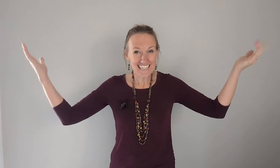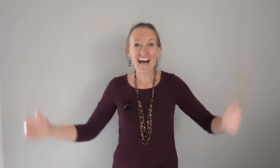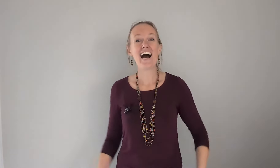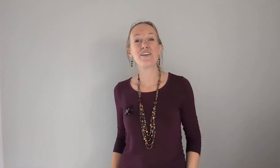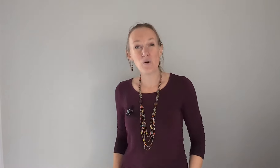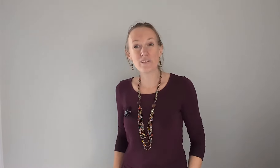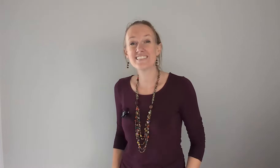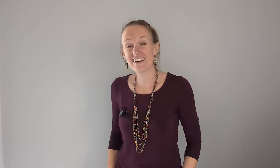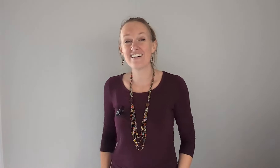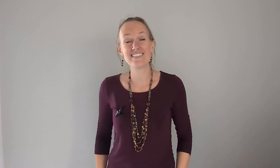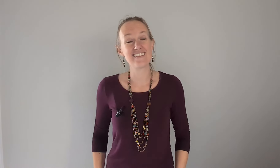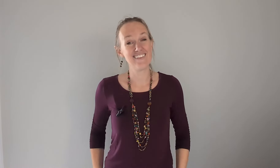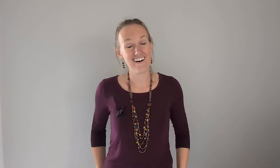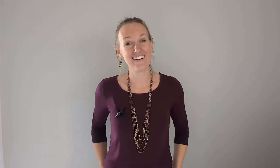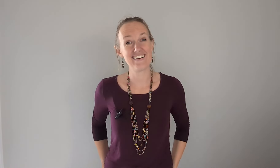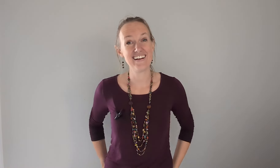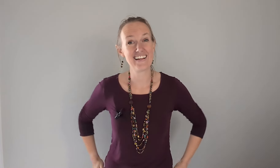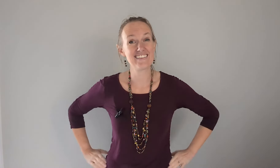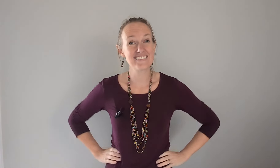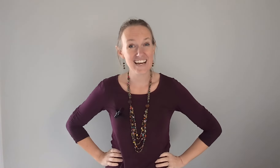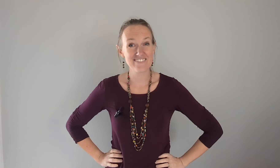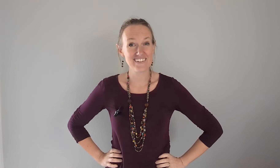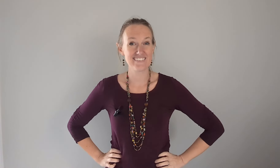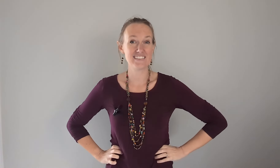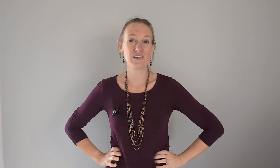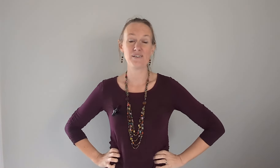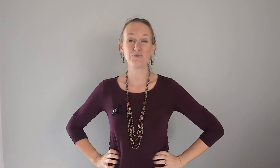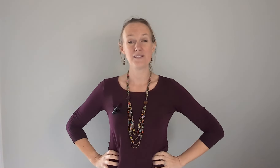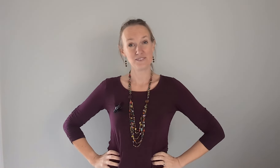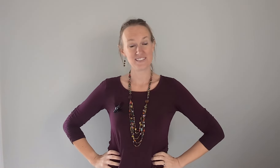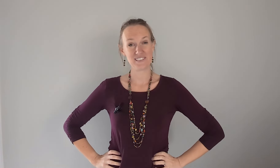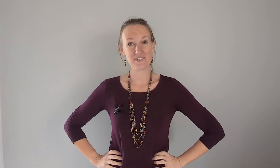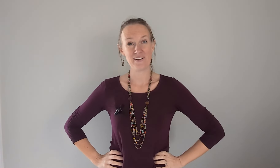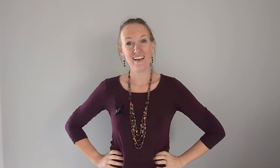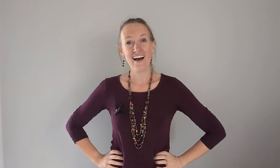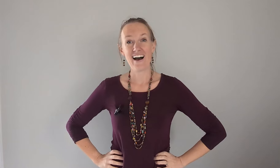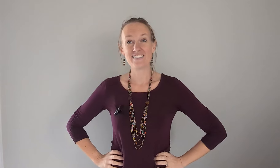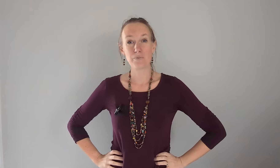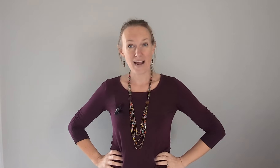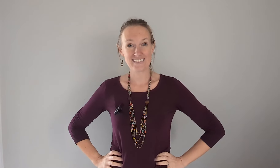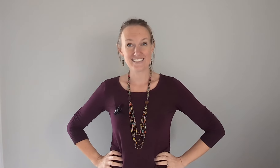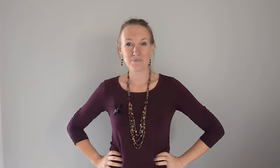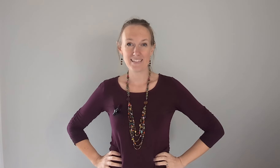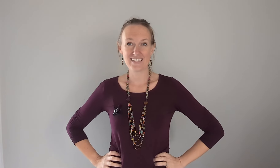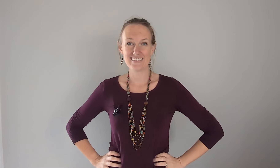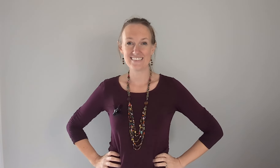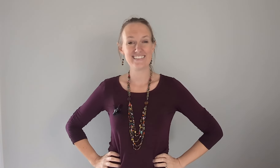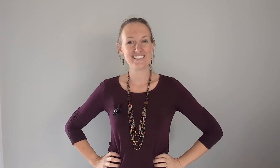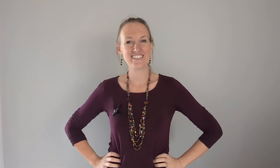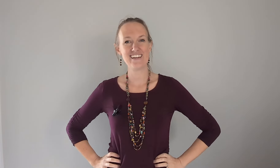i know this song is longer and a little tougher than the songs we usually do so practice as many times as you need to